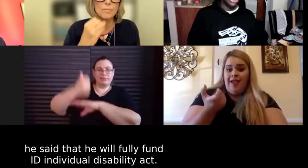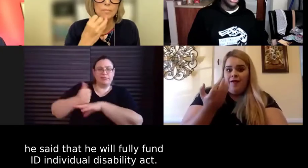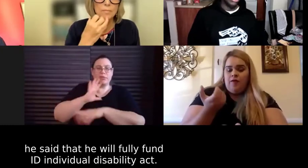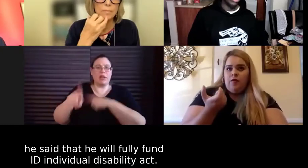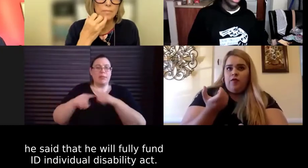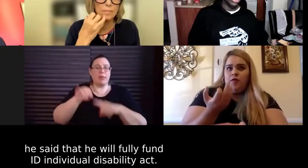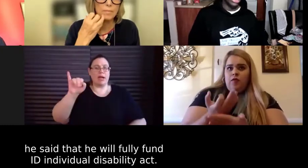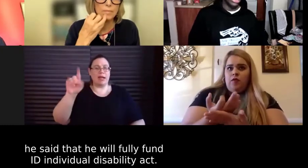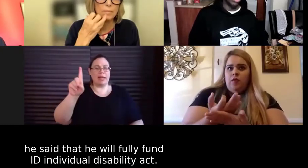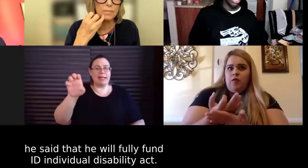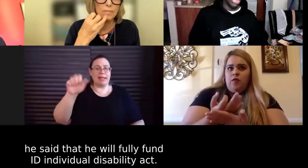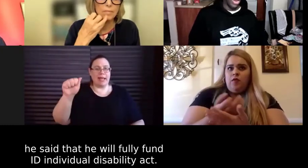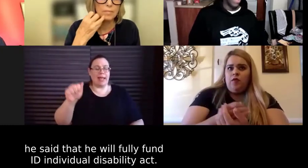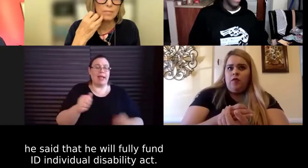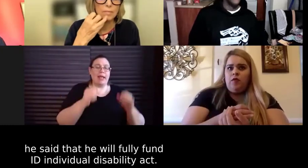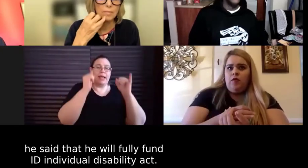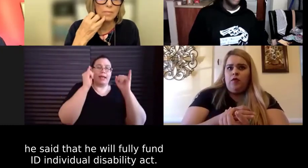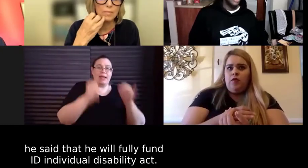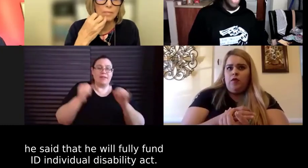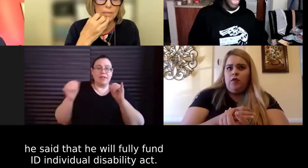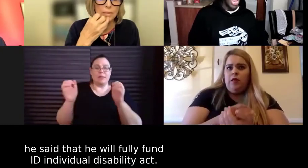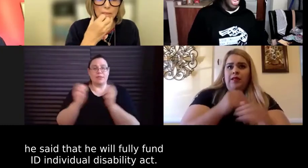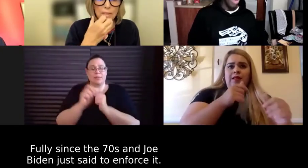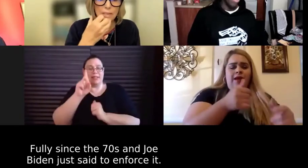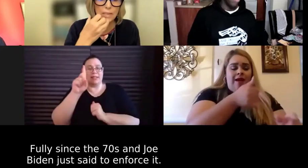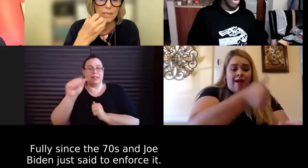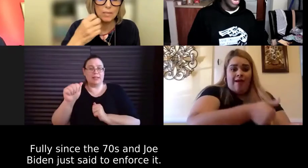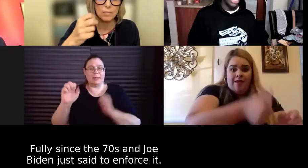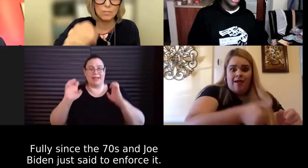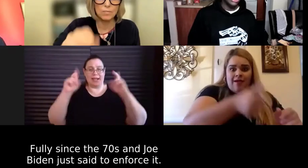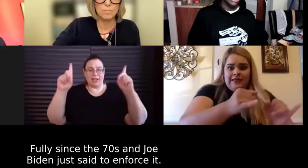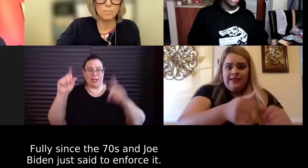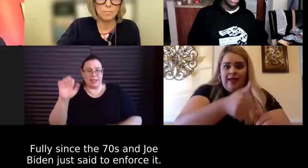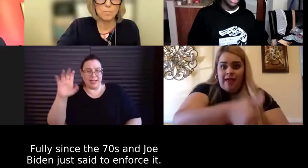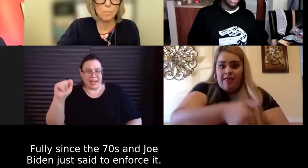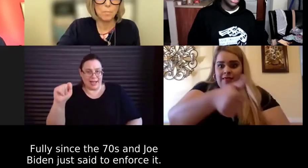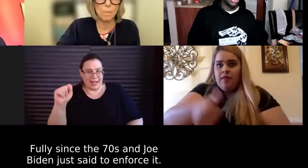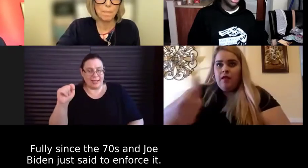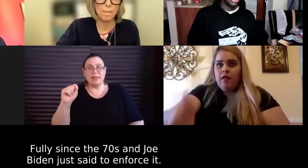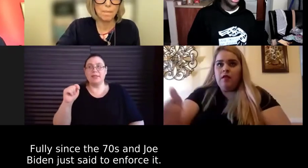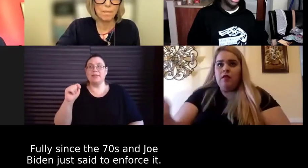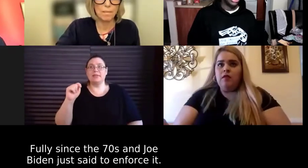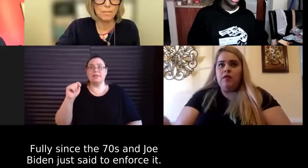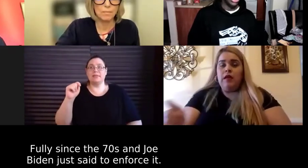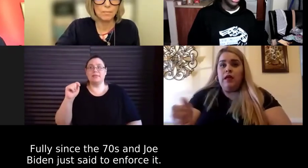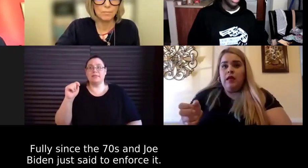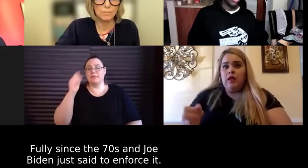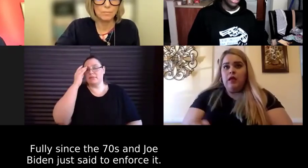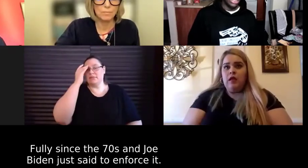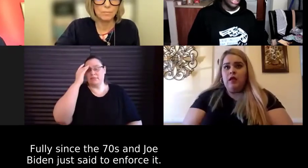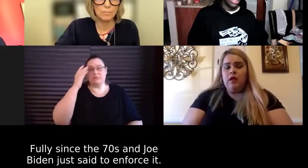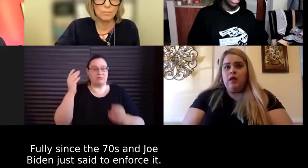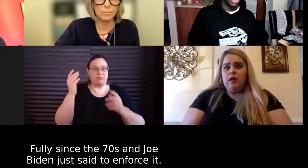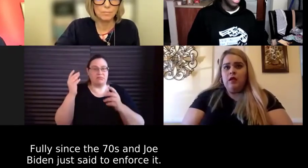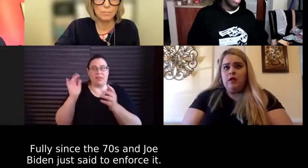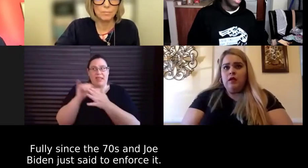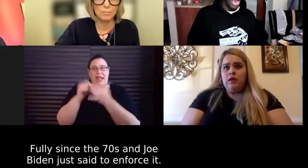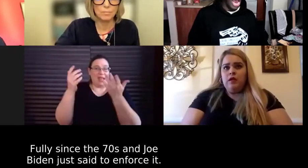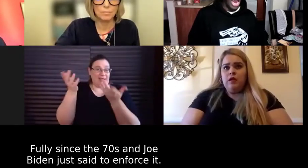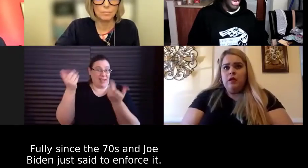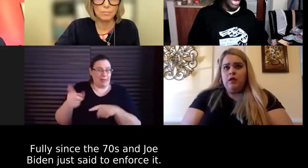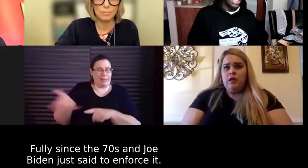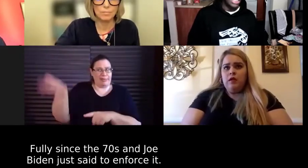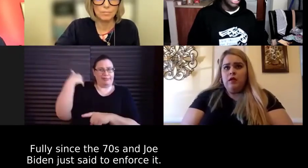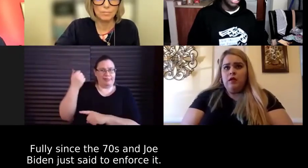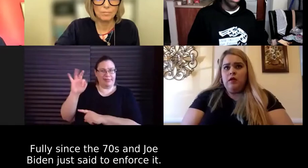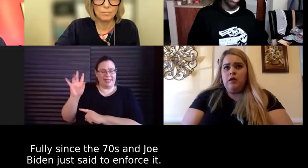individual dissuade act. That act was passed in the early 70s. That